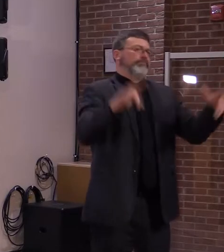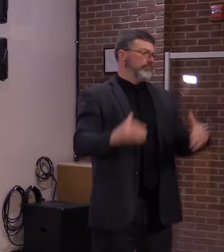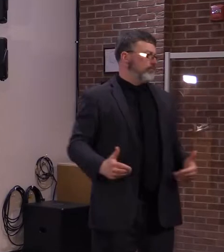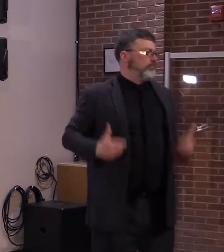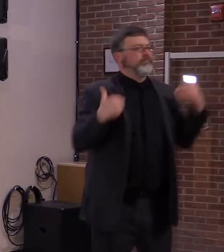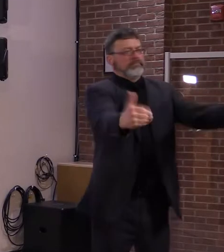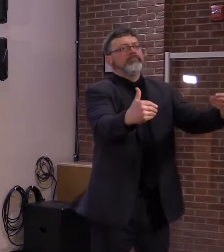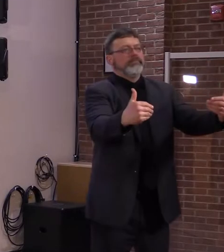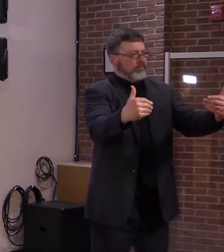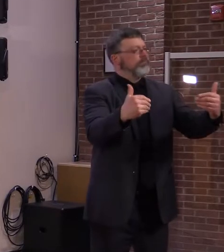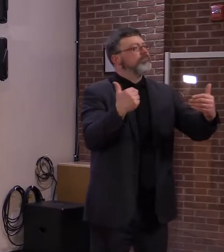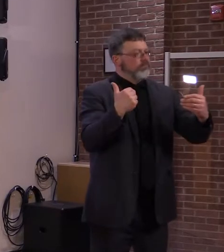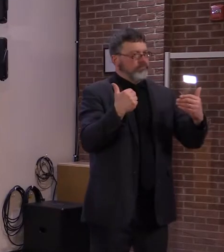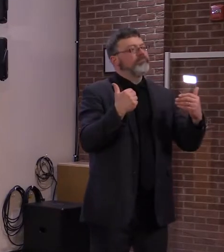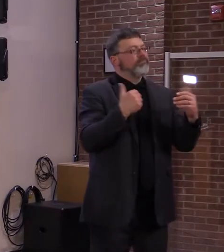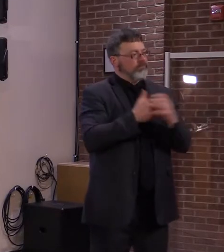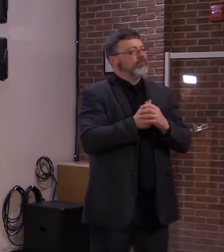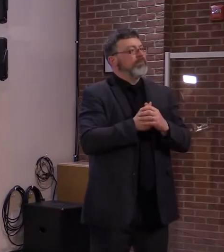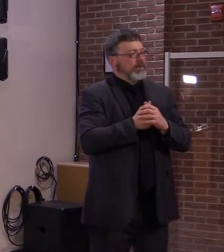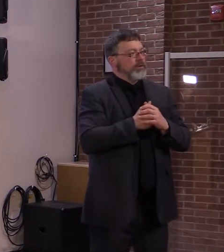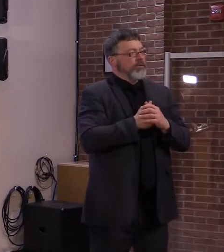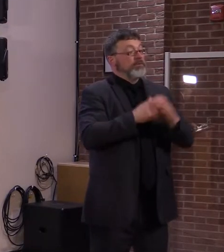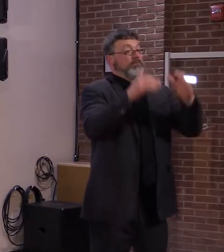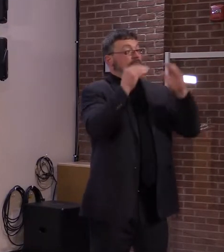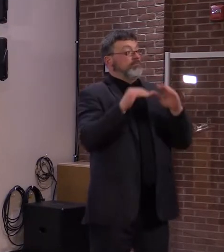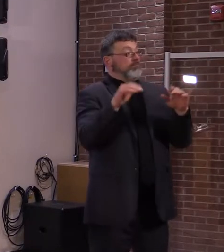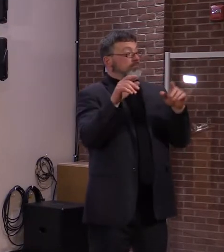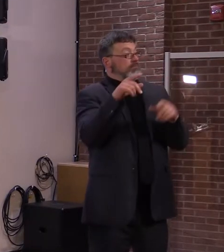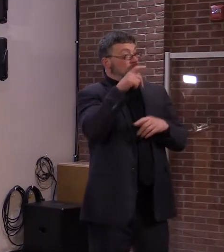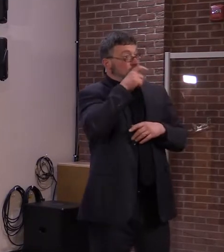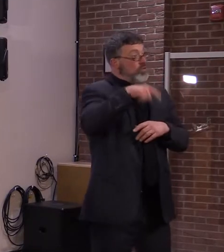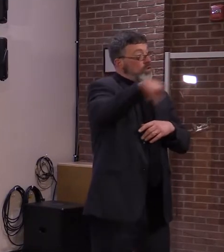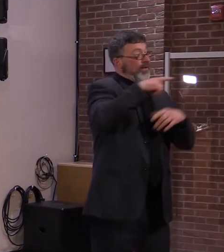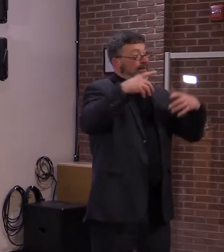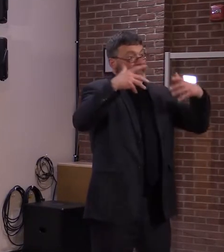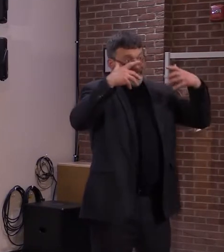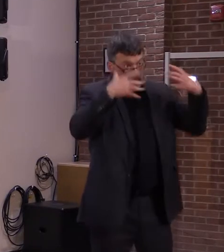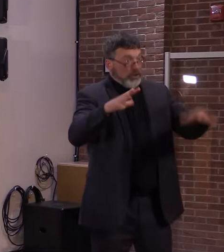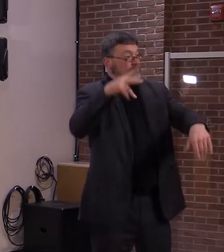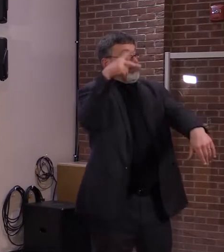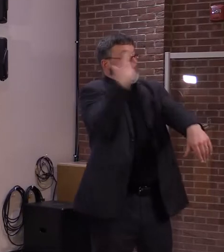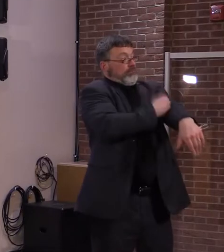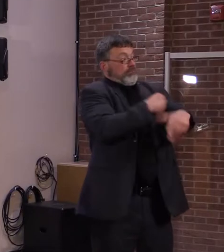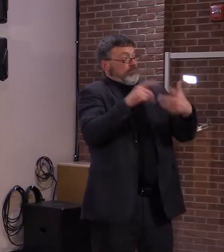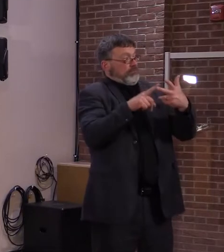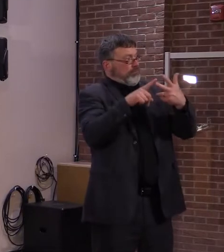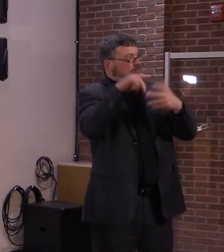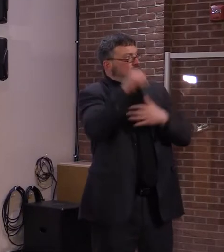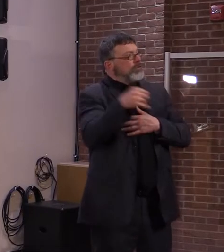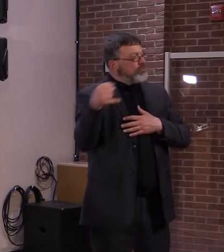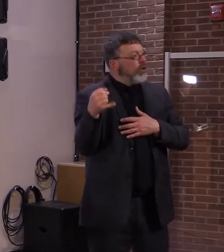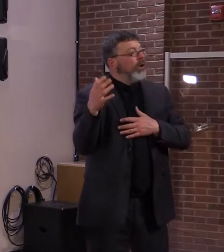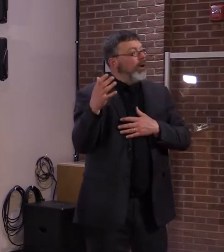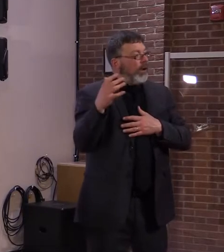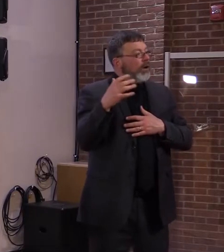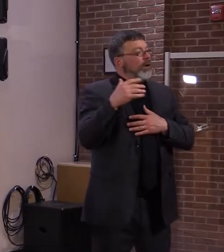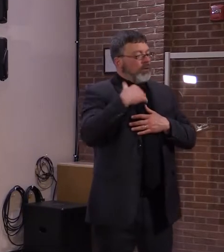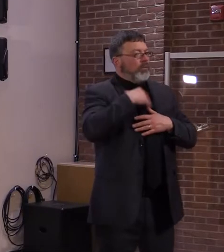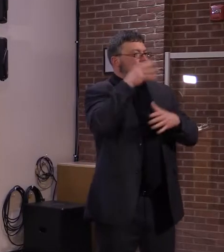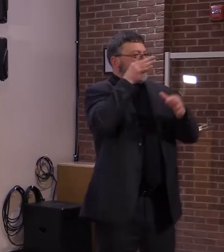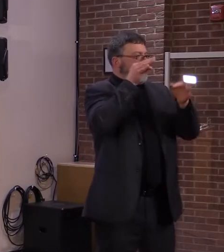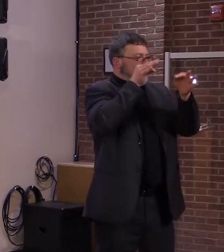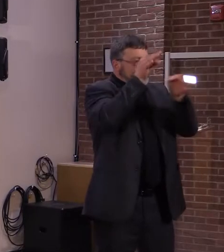vaccinated people, but did not give us any details on what that would look like. They didn't want to get out ahead of the